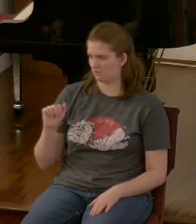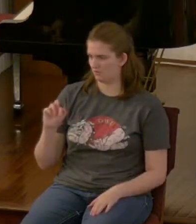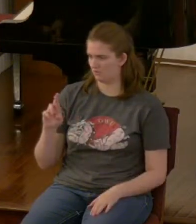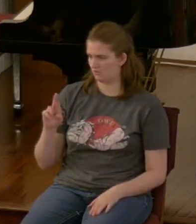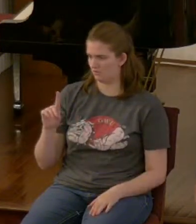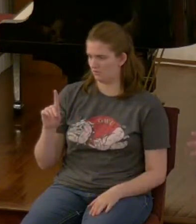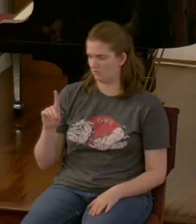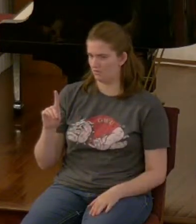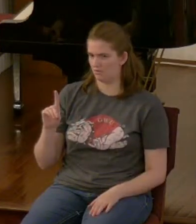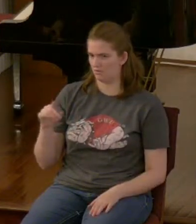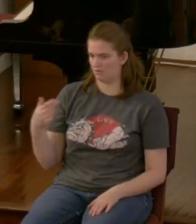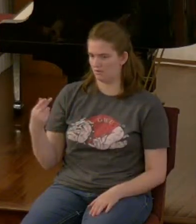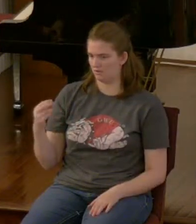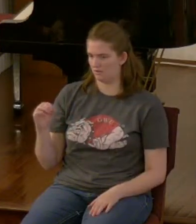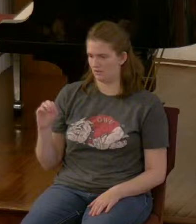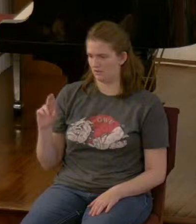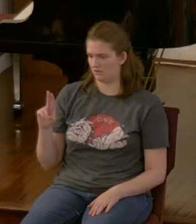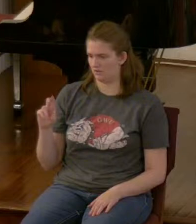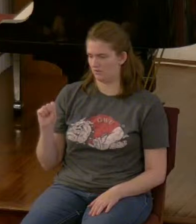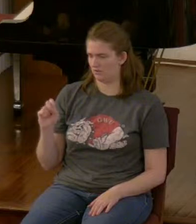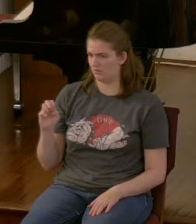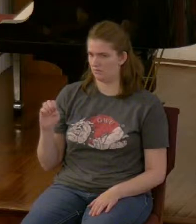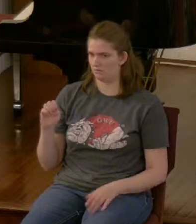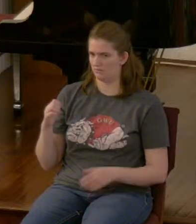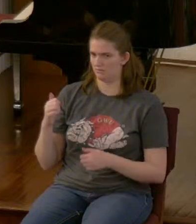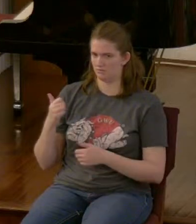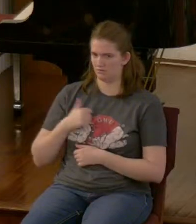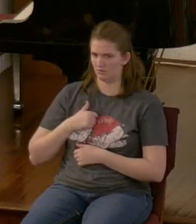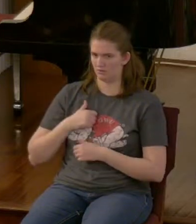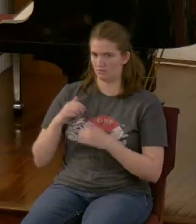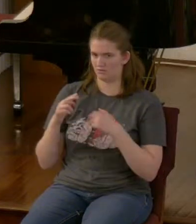I do know that but they